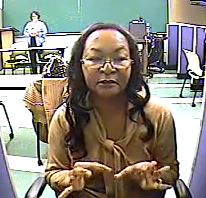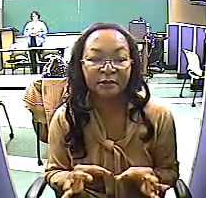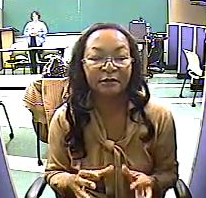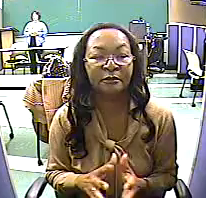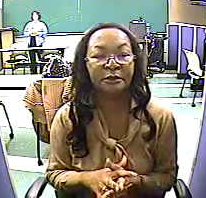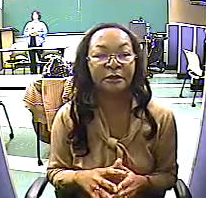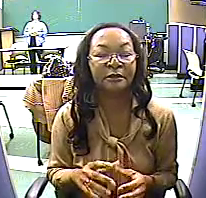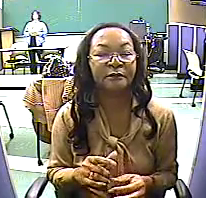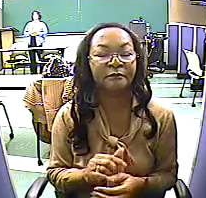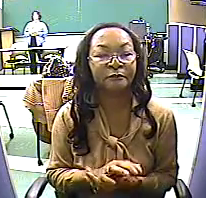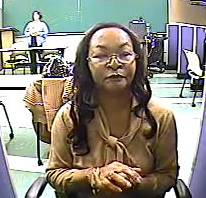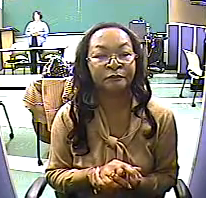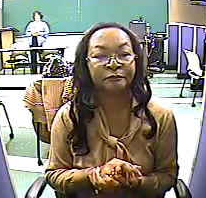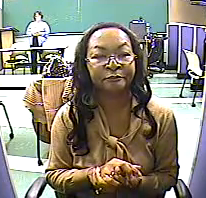So here's the transliterating.